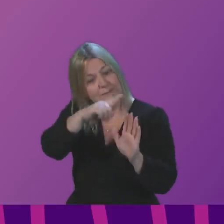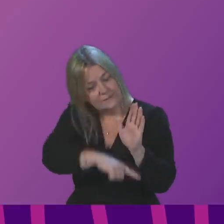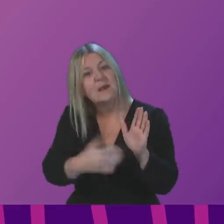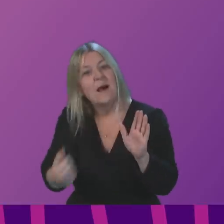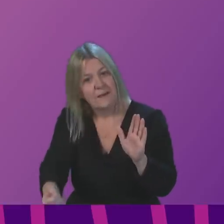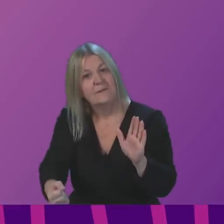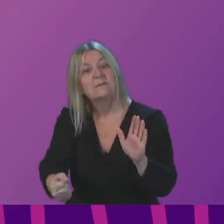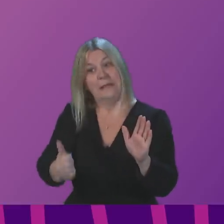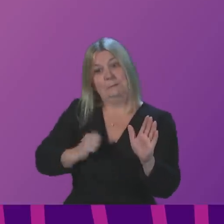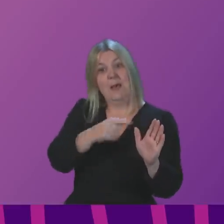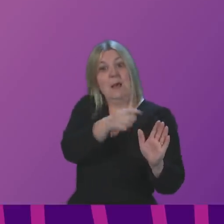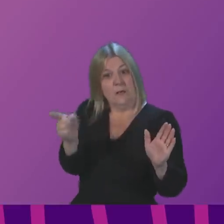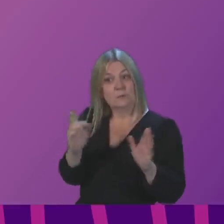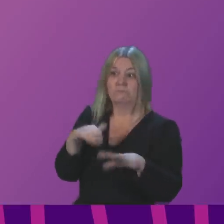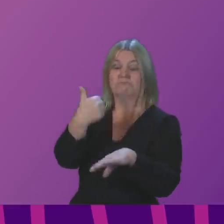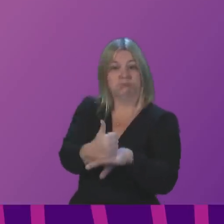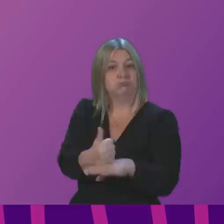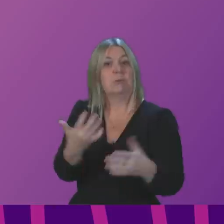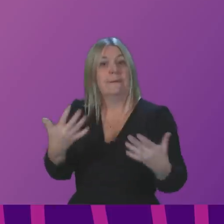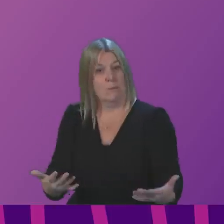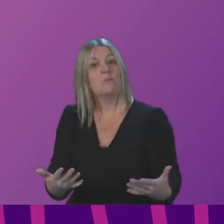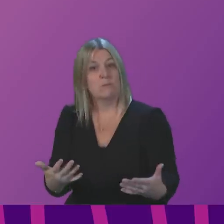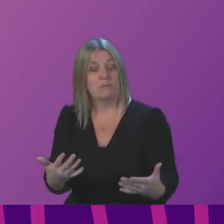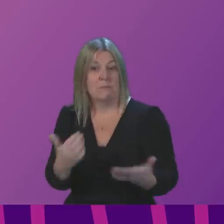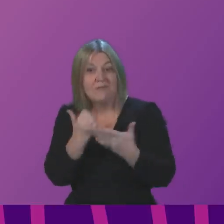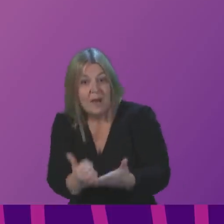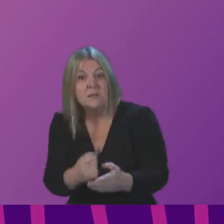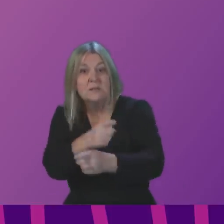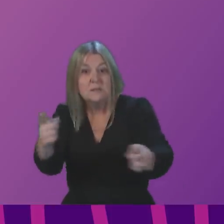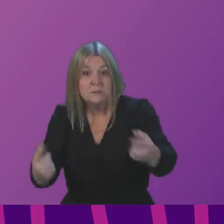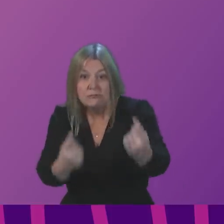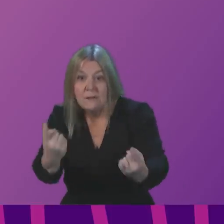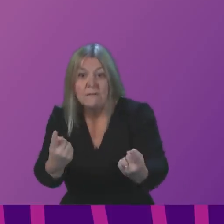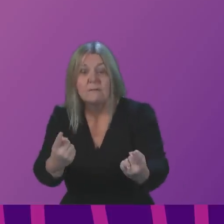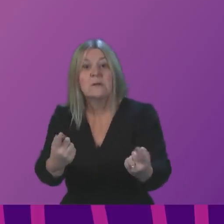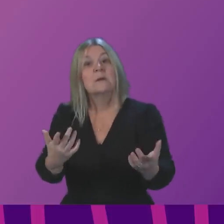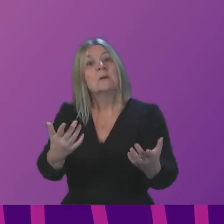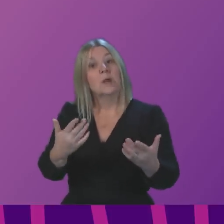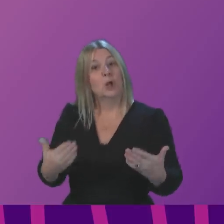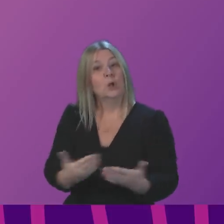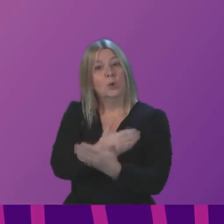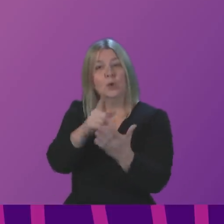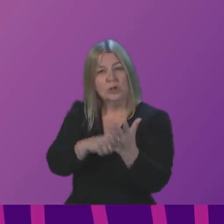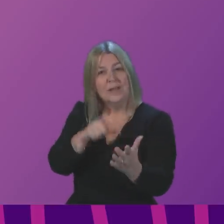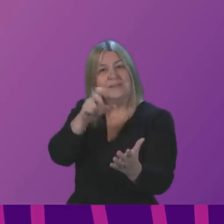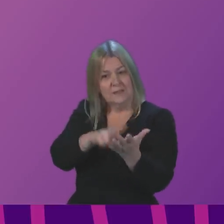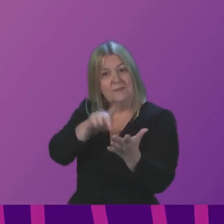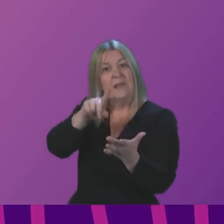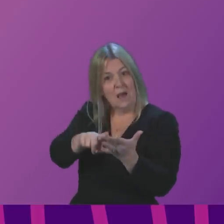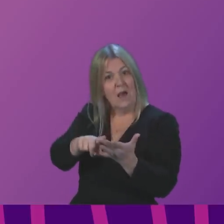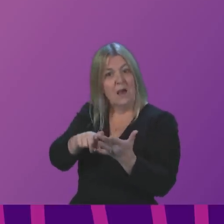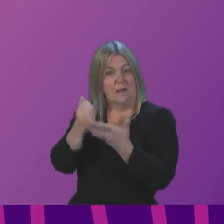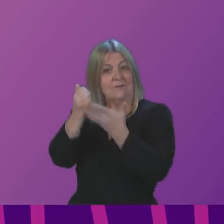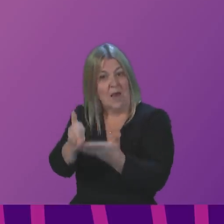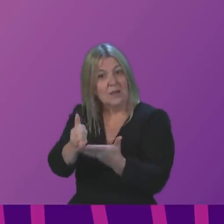that guidance. And my advice to people across Scotland, if they are under the new JCVI advice eligible for a